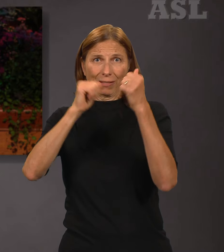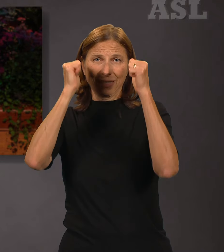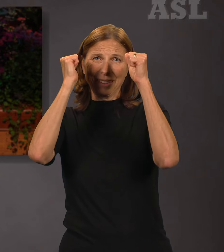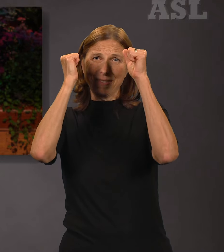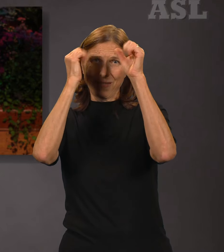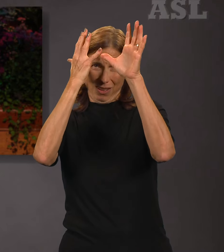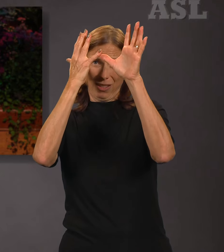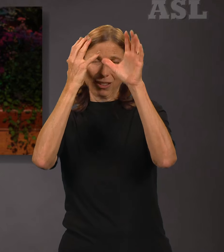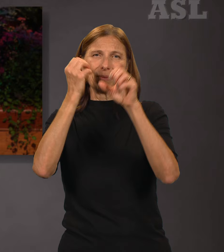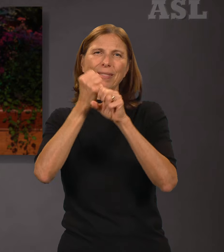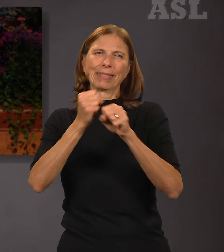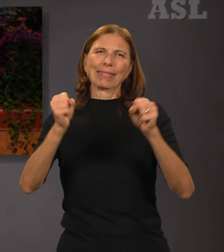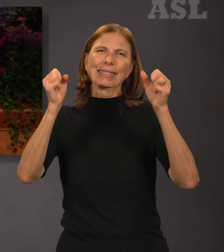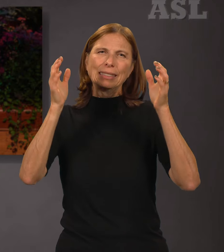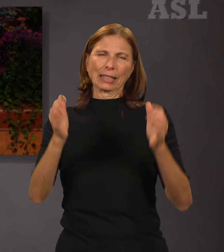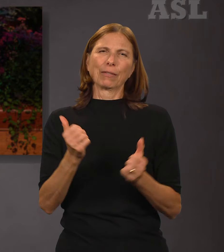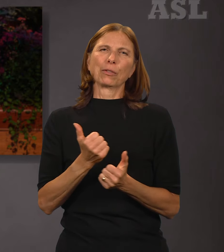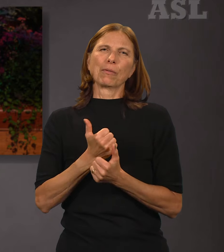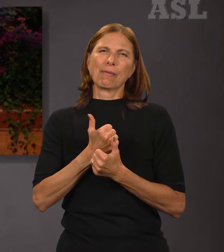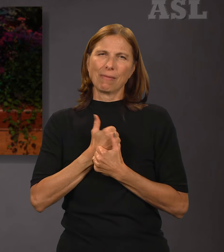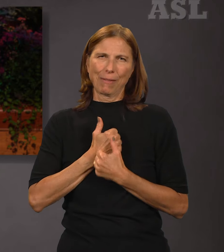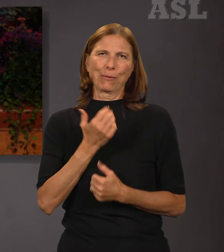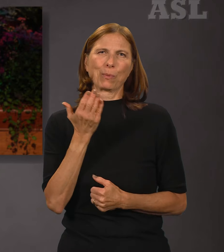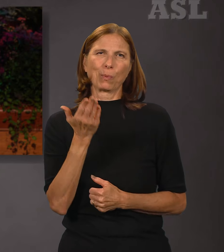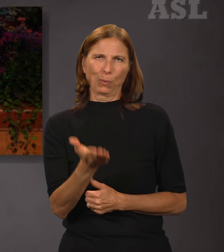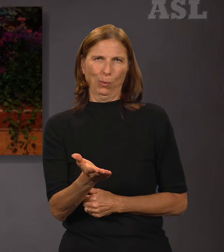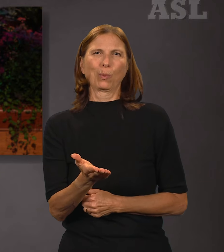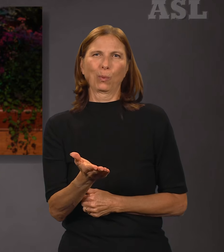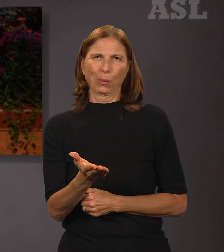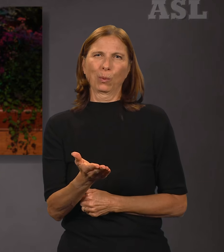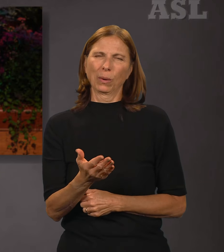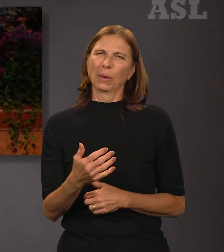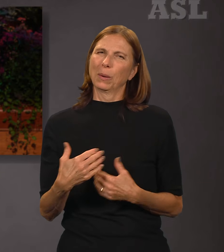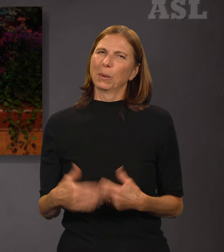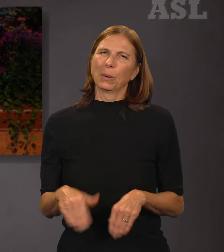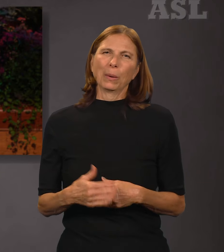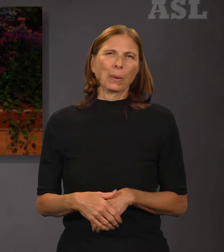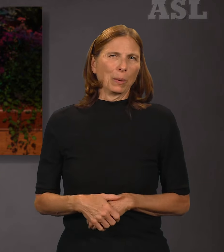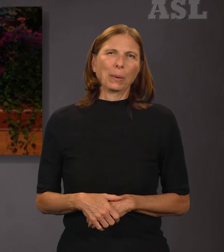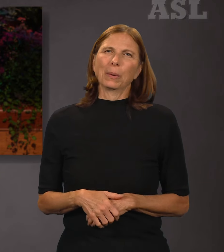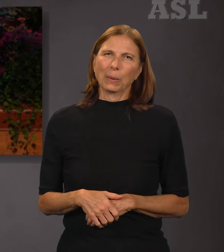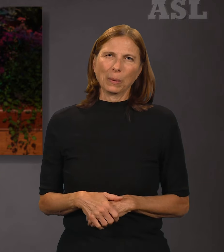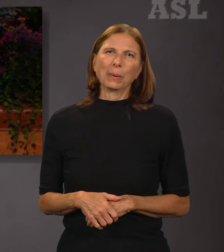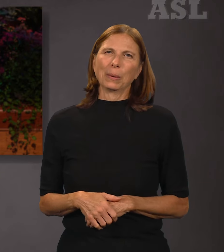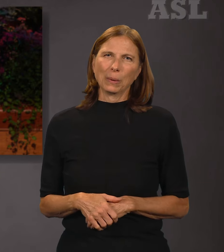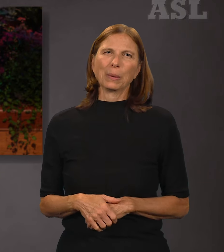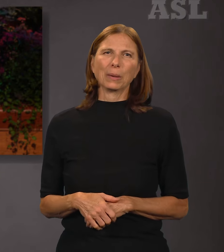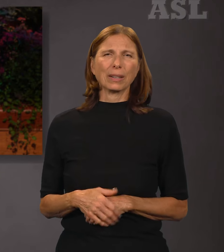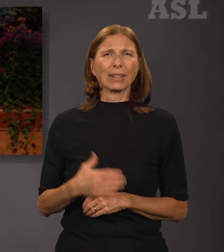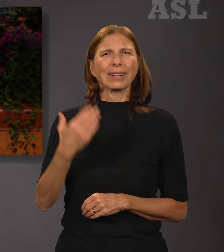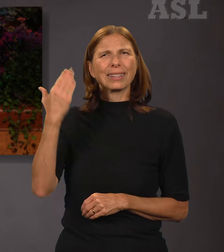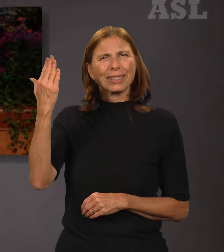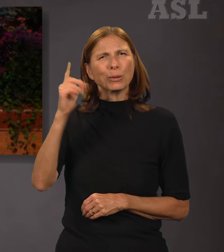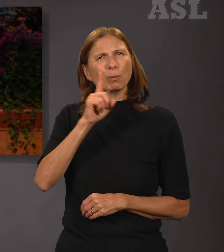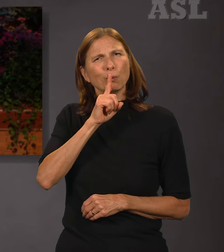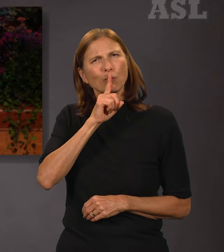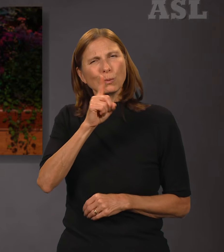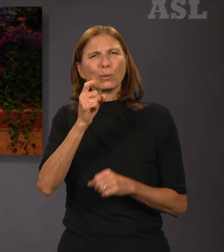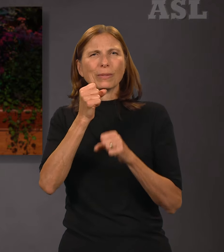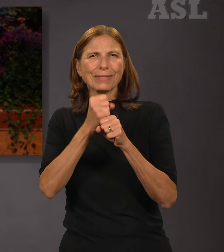I know that our Father in Heaven and Savior love you. Jesus Christ is the Savior and Redeemer of all mankind.